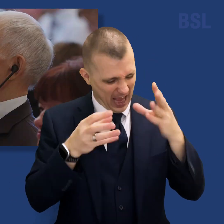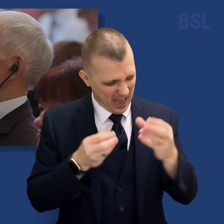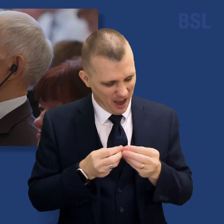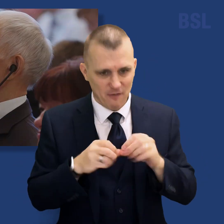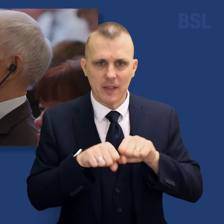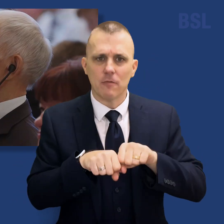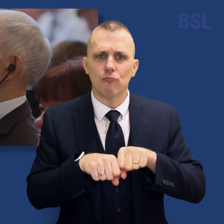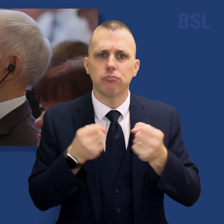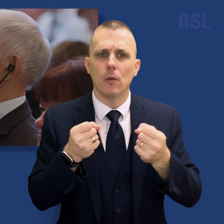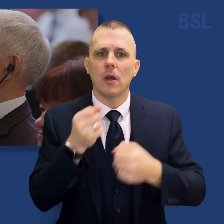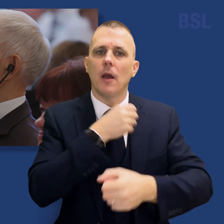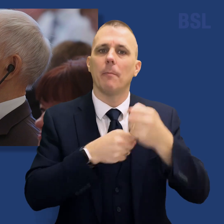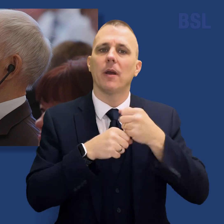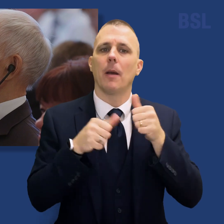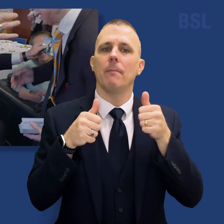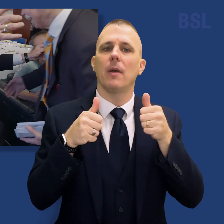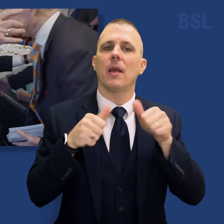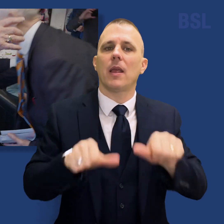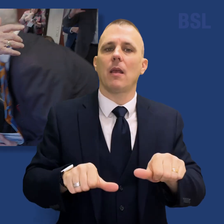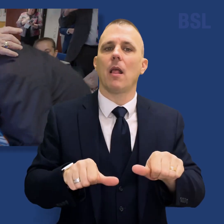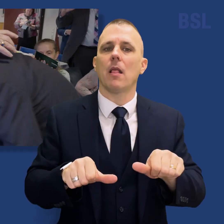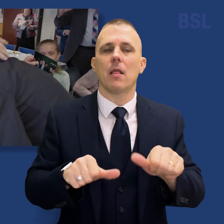that were broken are healed. That's worth a hug.